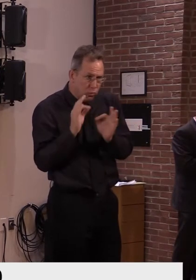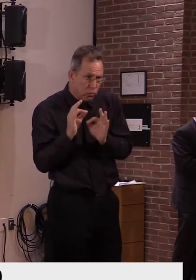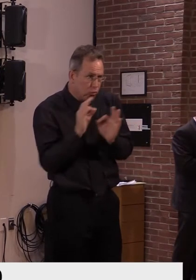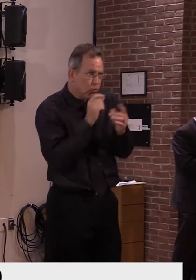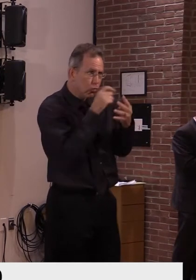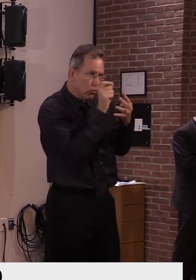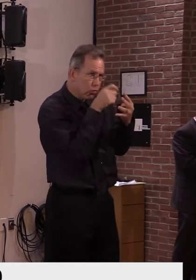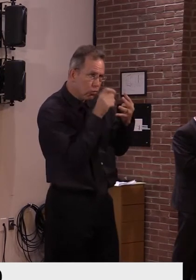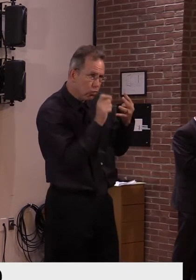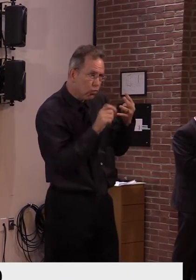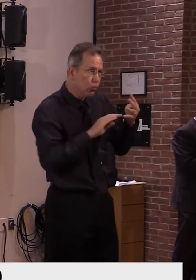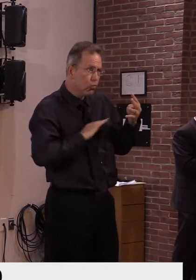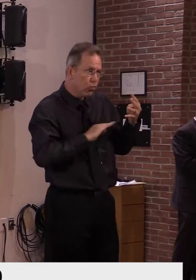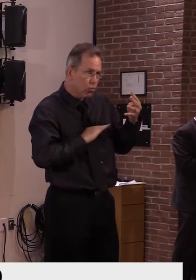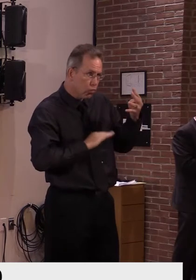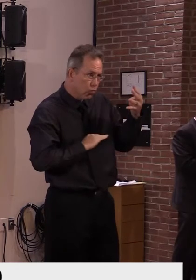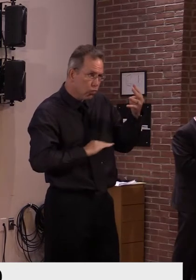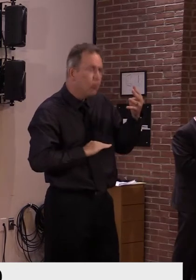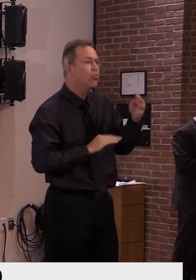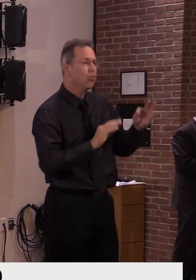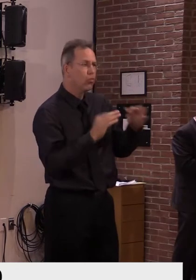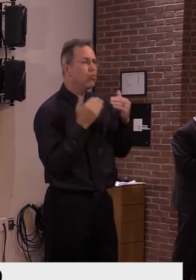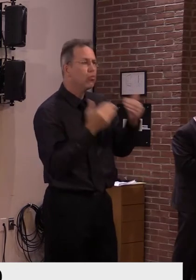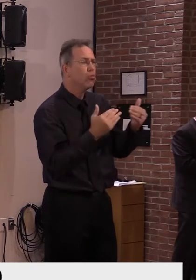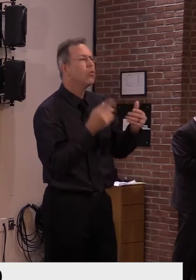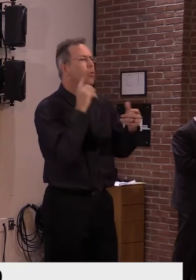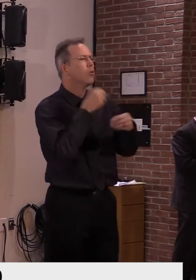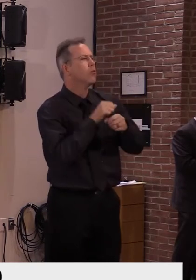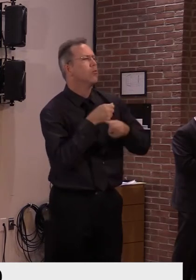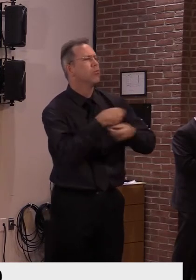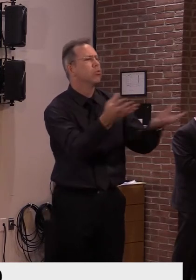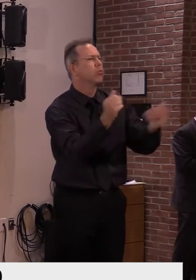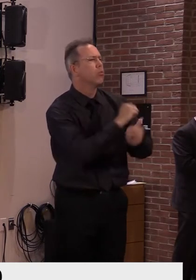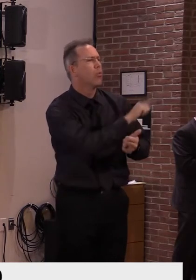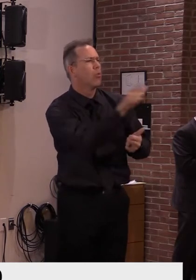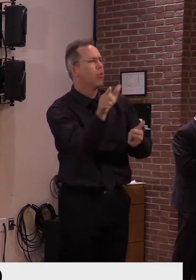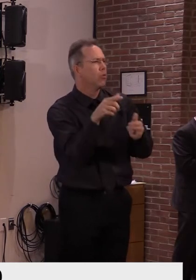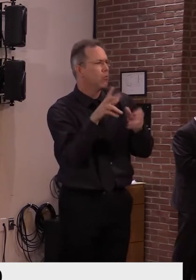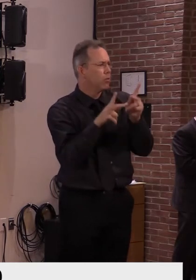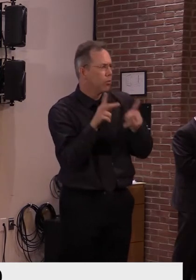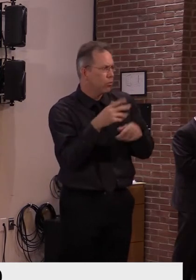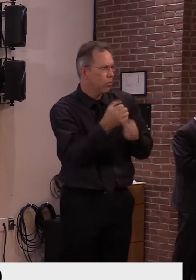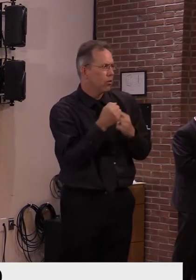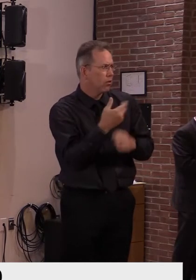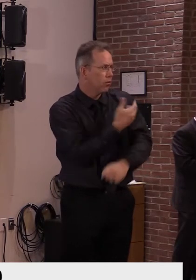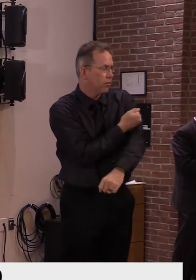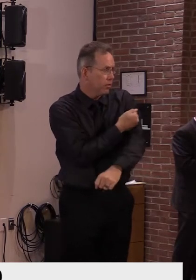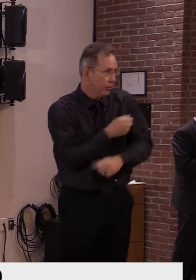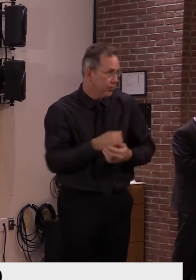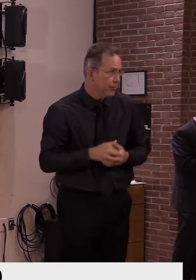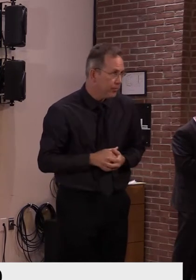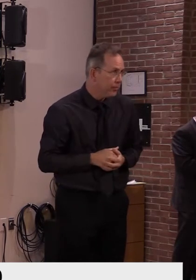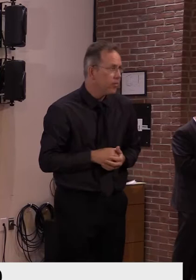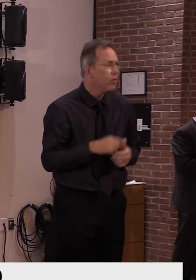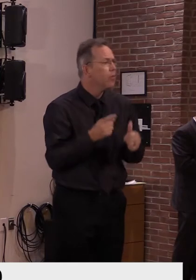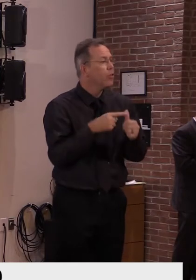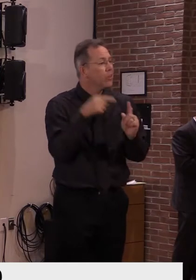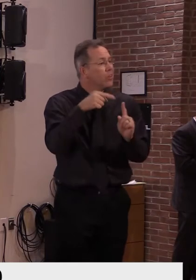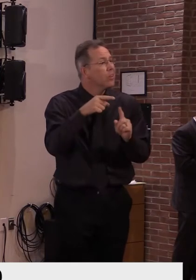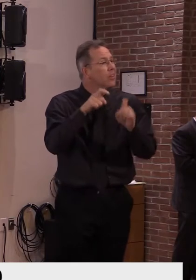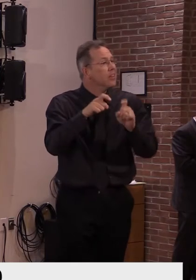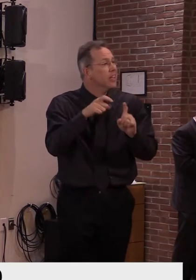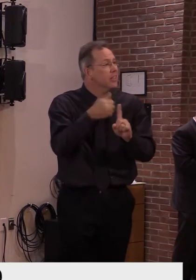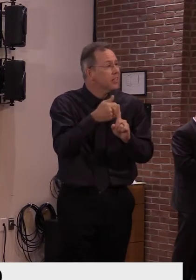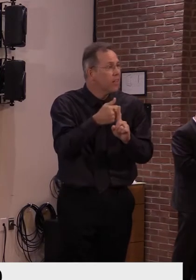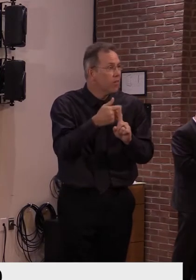So just to be clear, this vaccine study we're about to talk about is not part of the distribution plan that Dr. Levine spoke